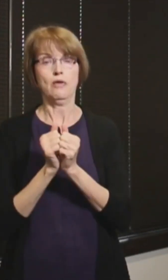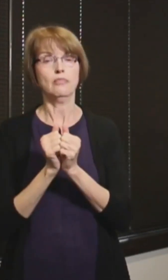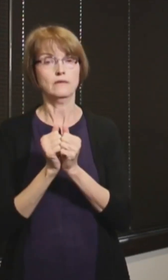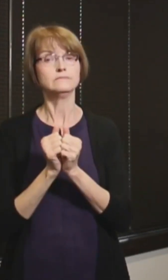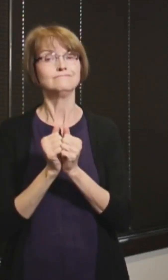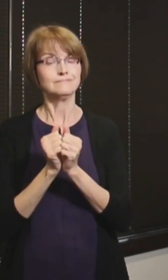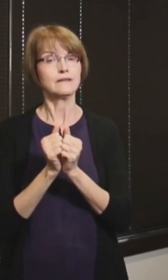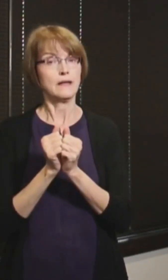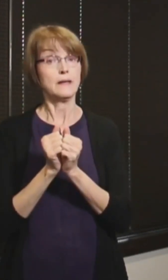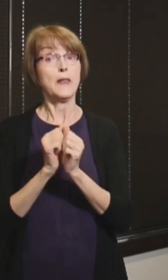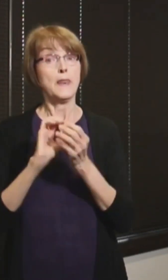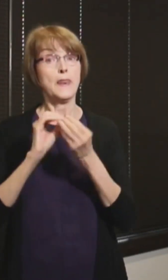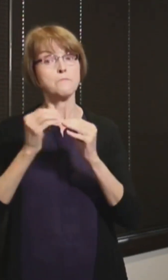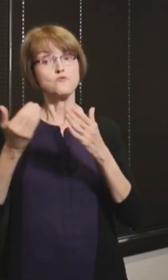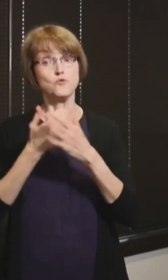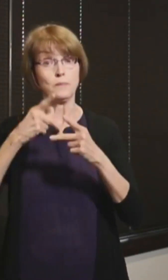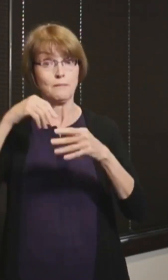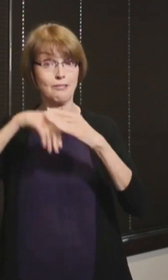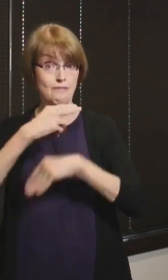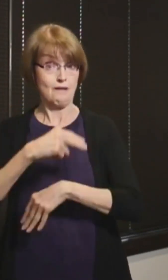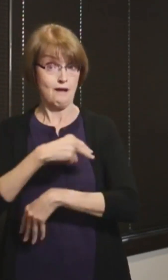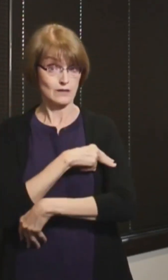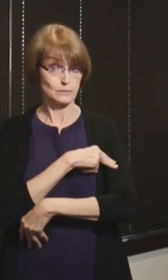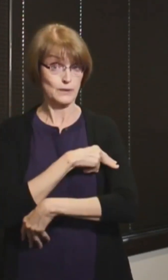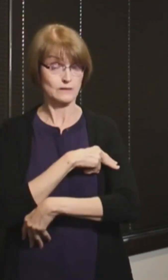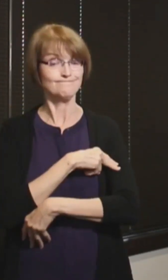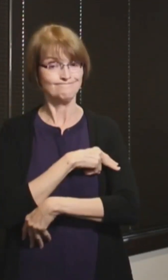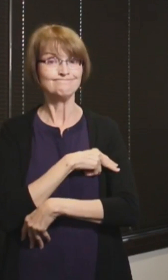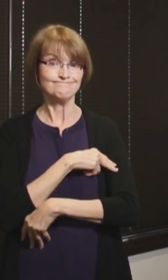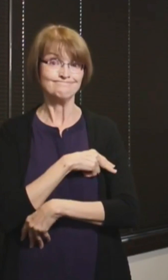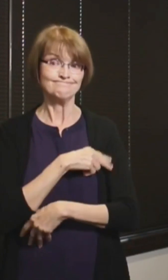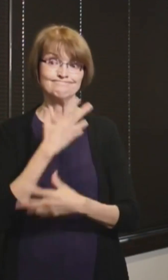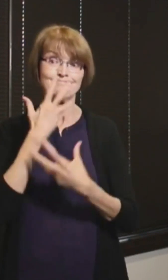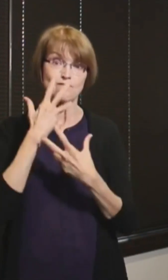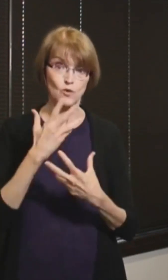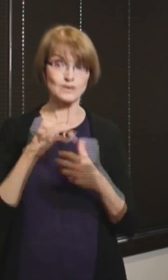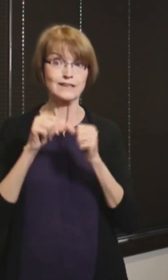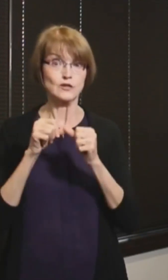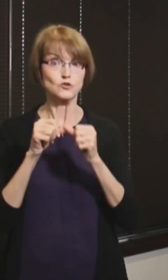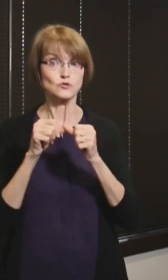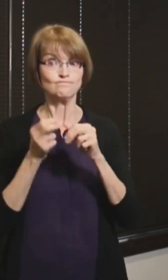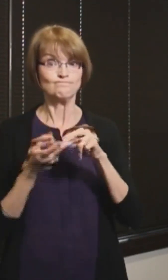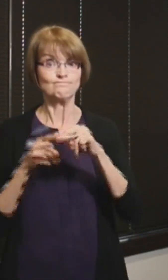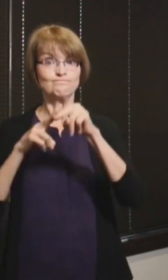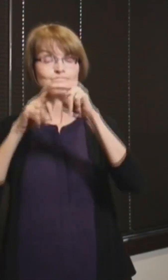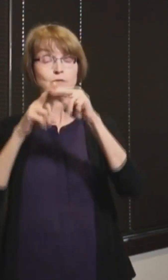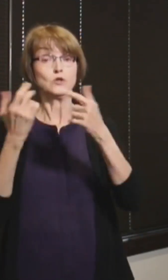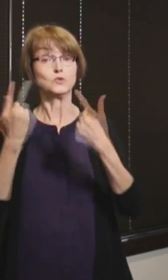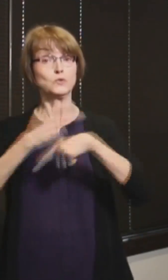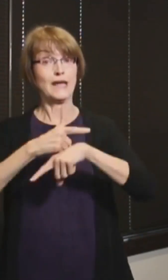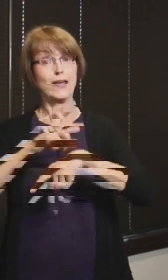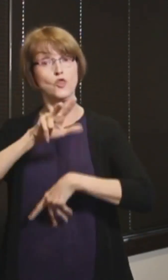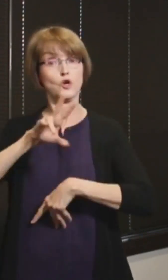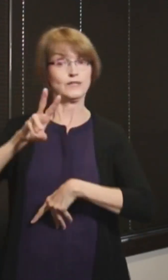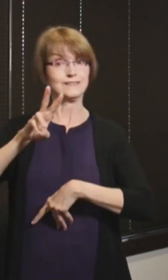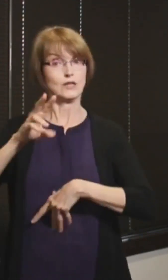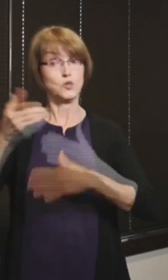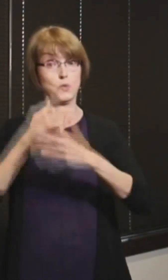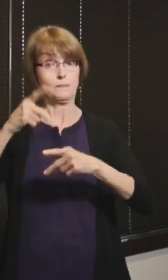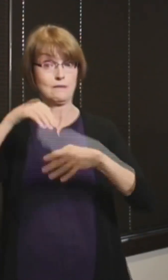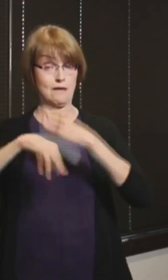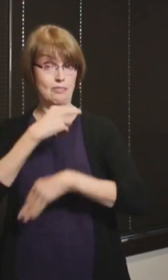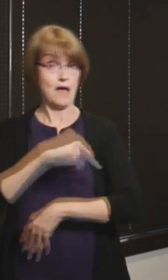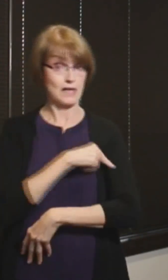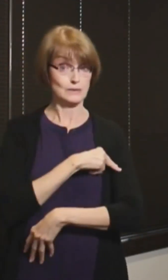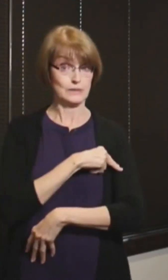data, and again, unfortunately, it continues to climb. Today, we have 36 new admissions, which is up from